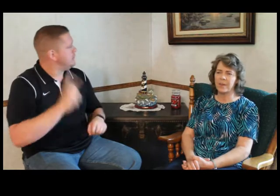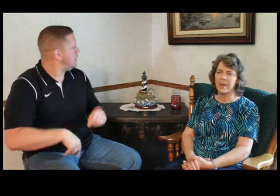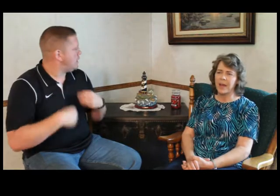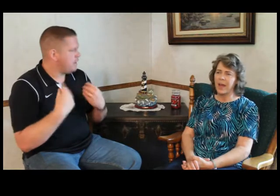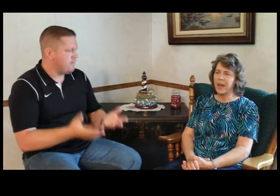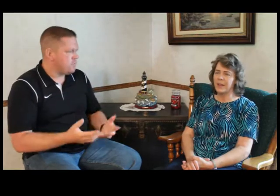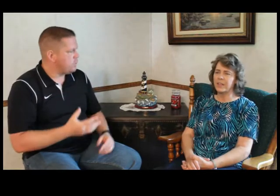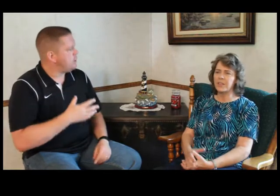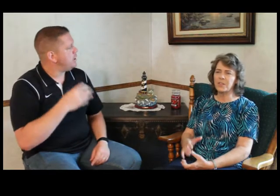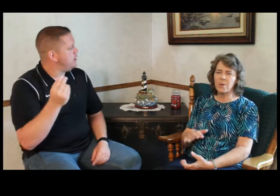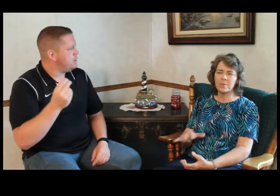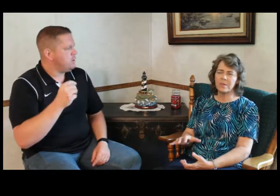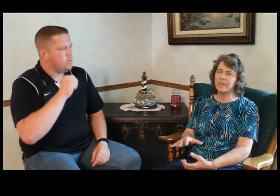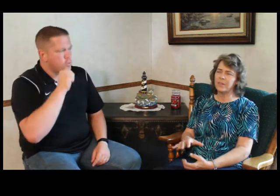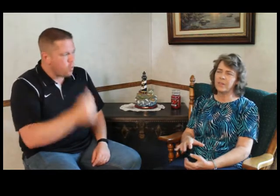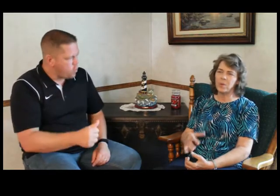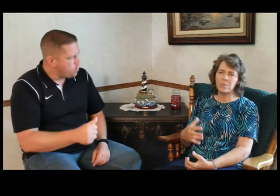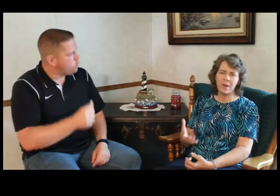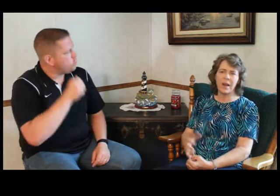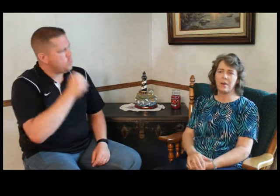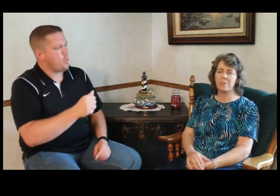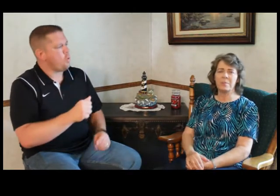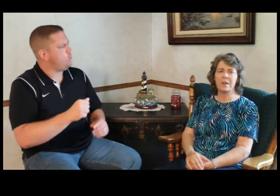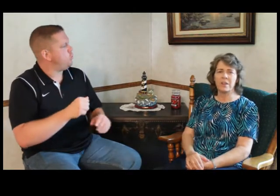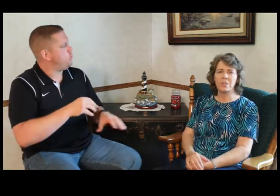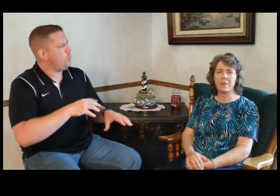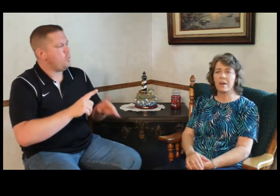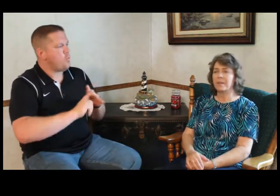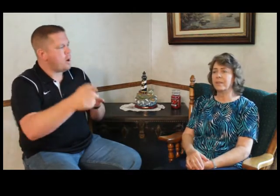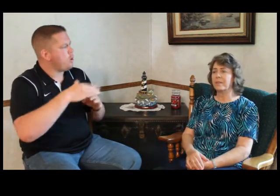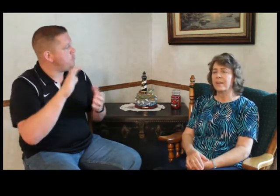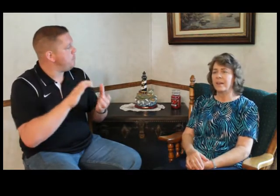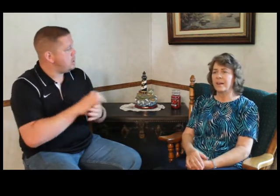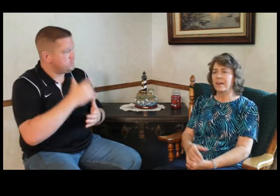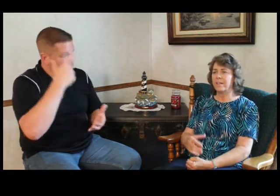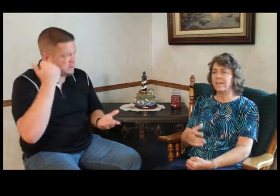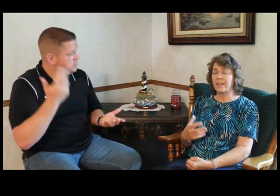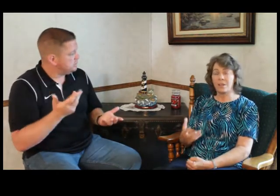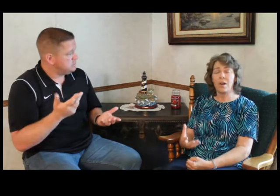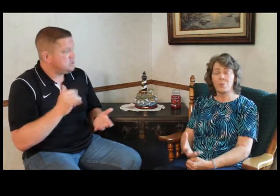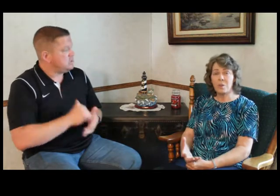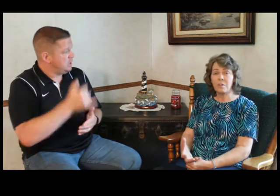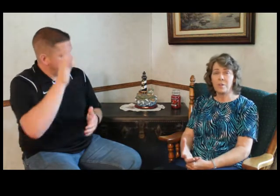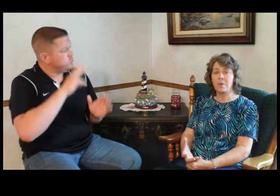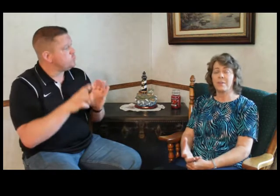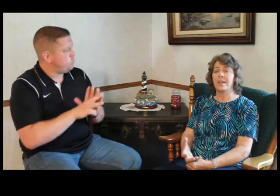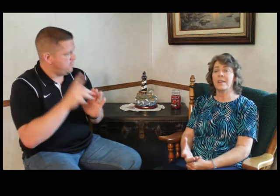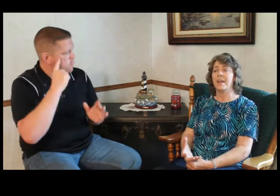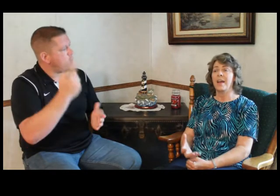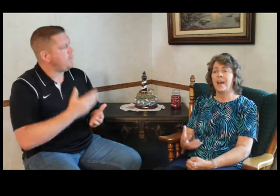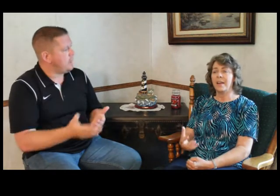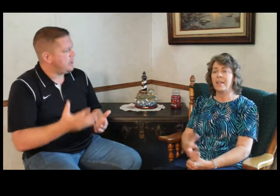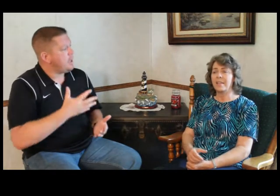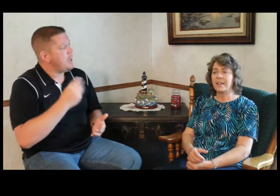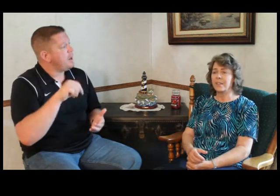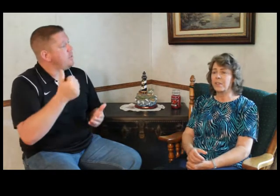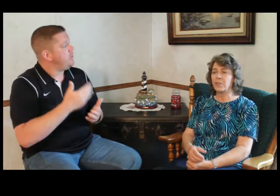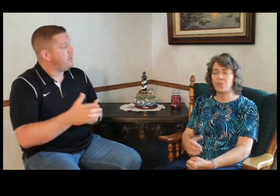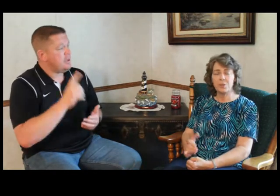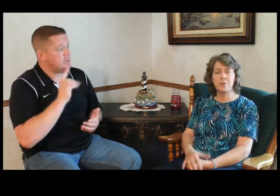And don't run out of marriage because that's God's will for one thing. And another thing is your children